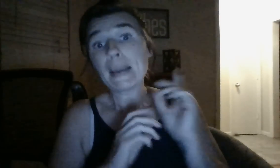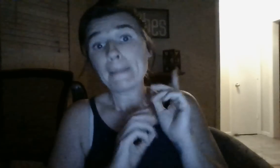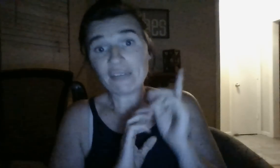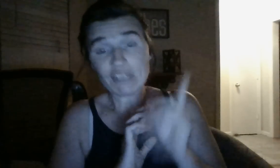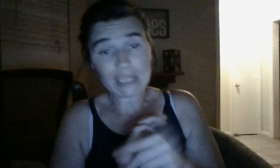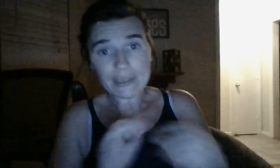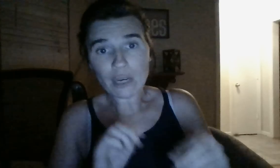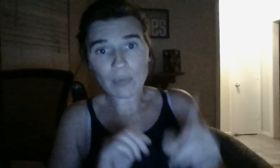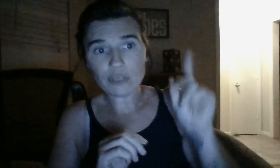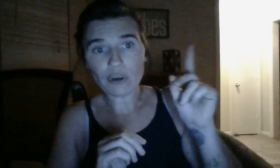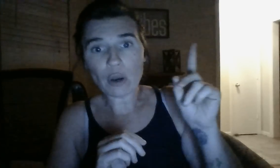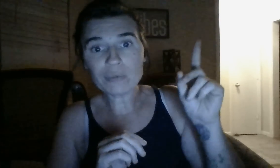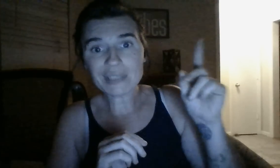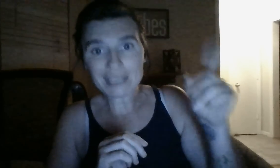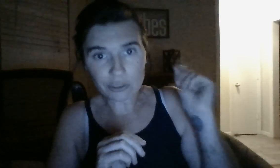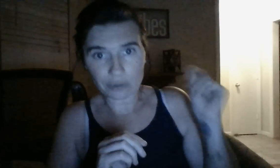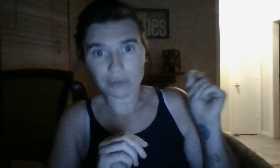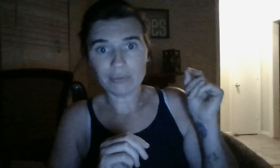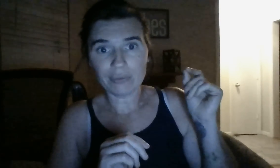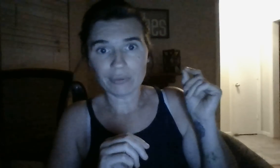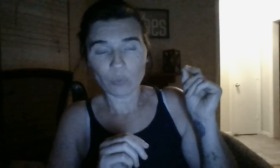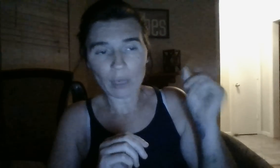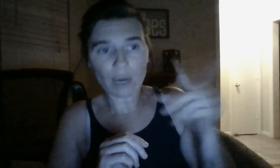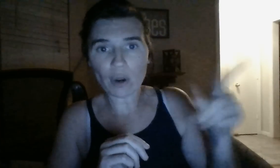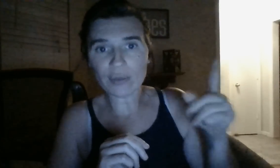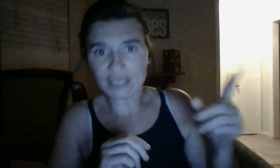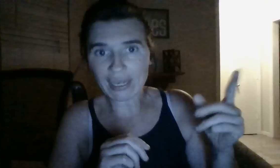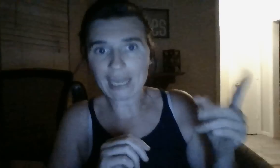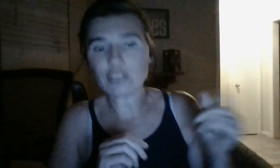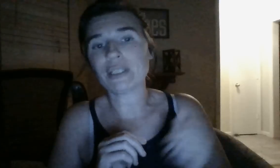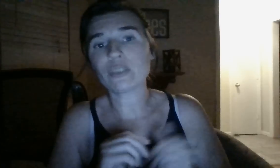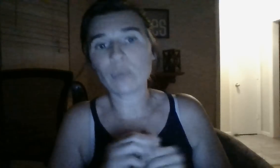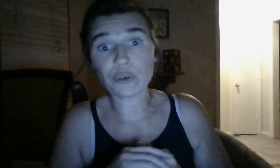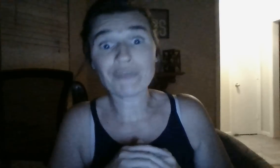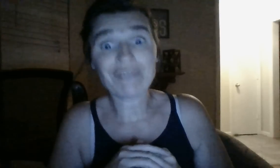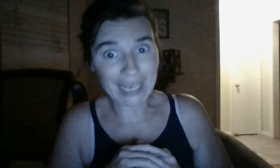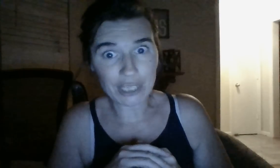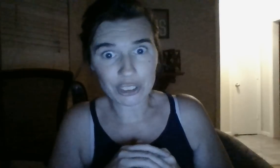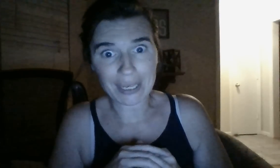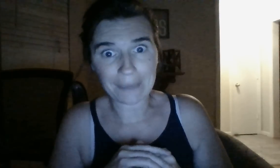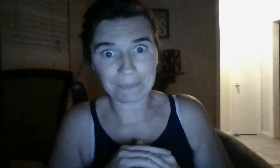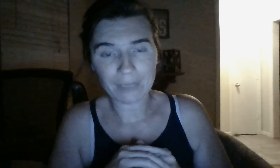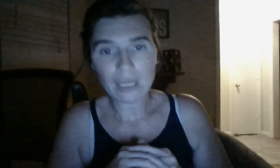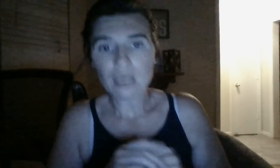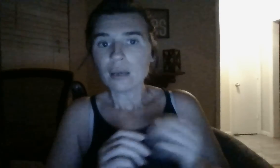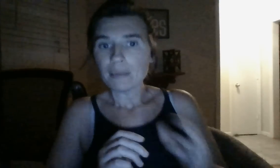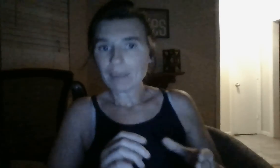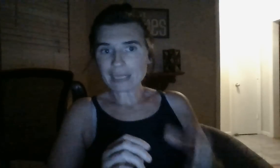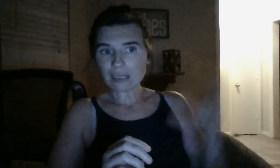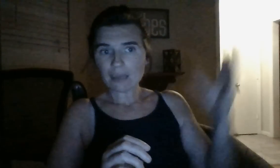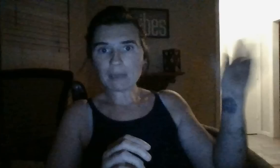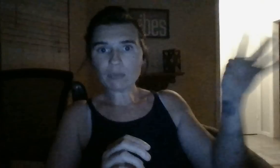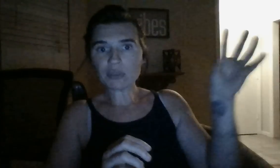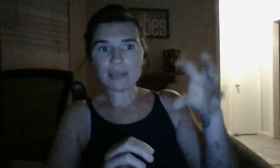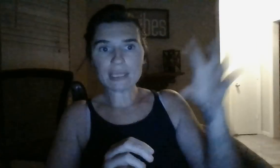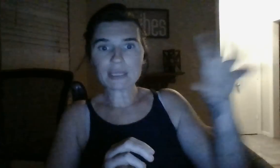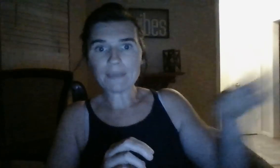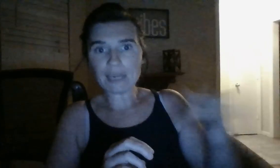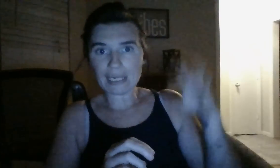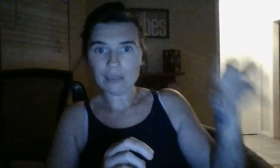But, if you didn't know it, your own sister went on all these vacations with your vacation time. But, members in this company